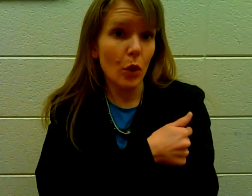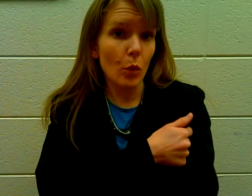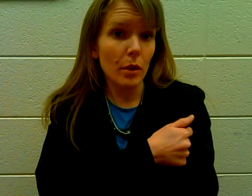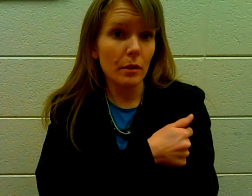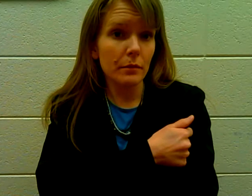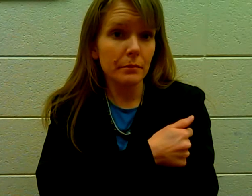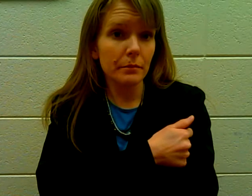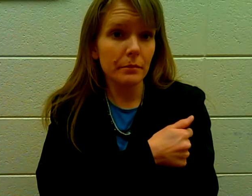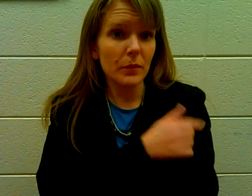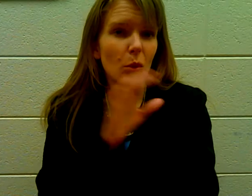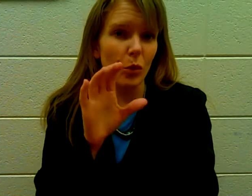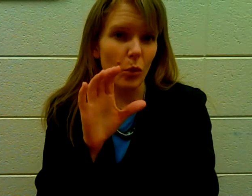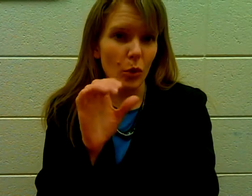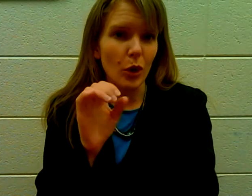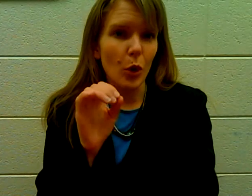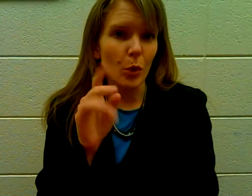Coke. Coke.